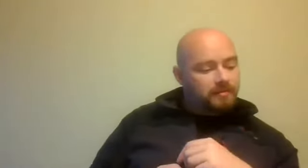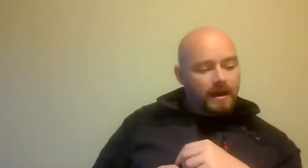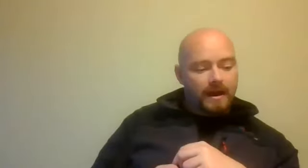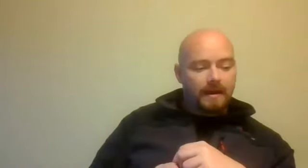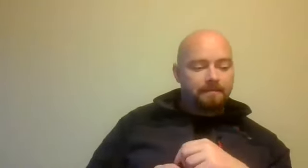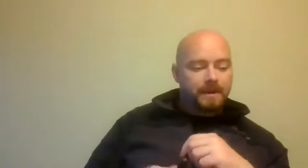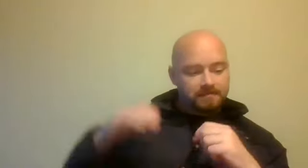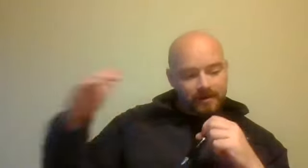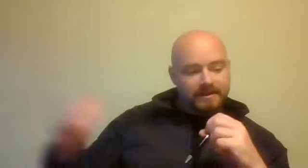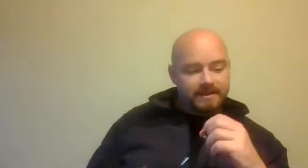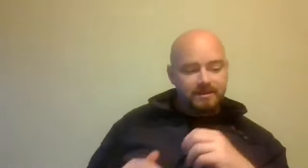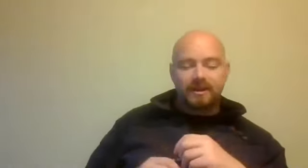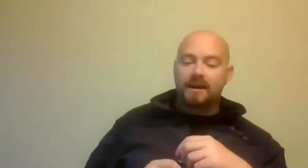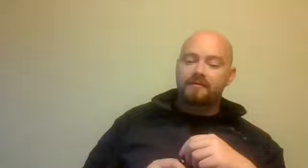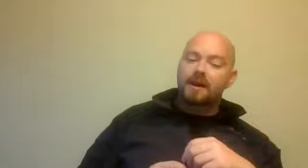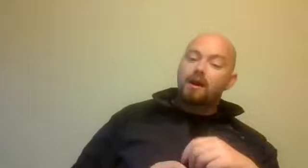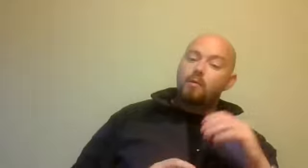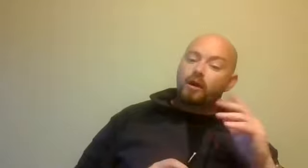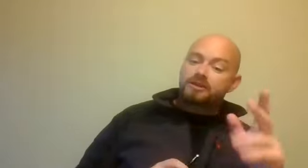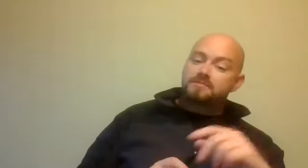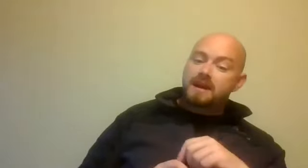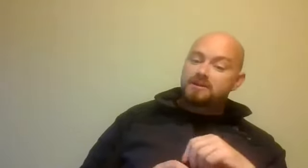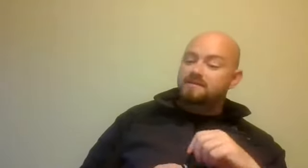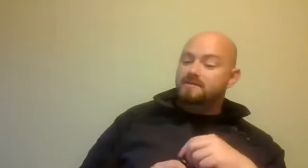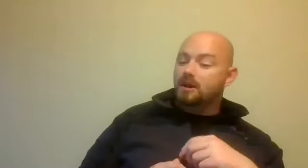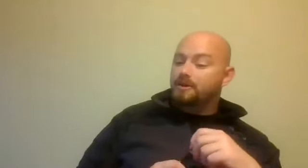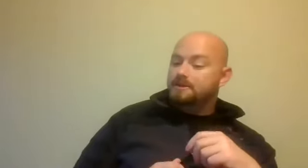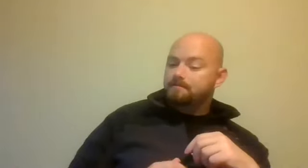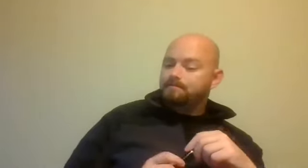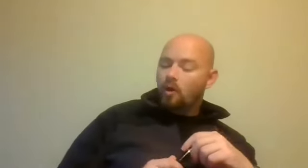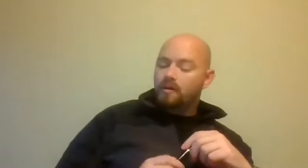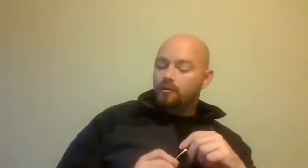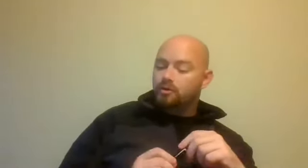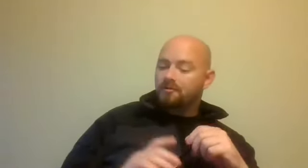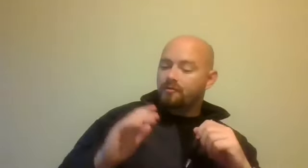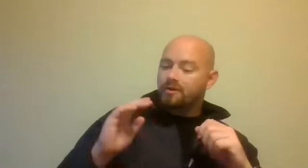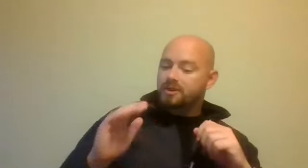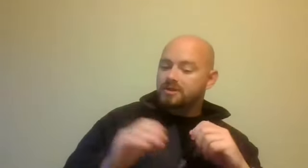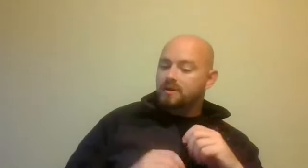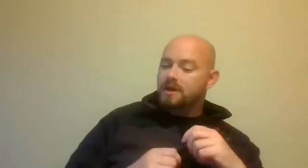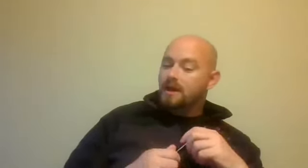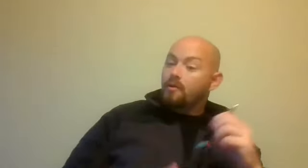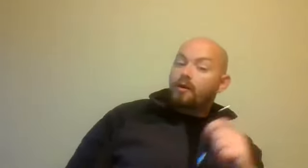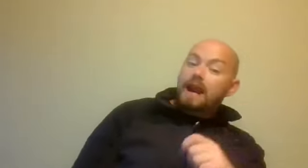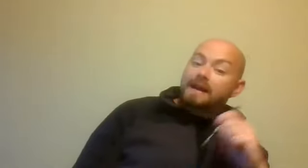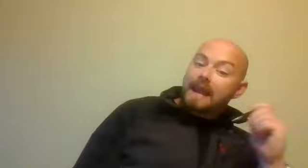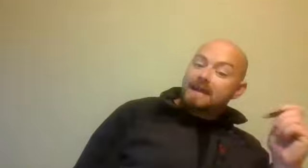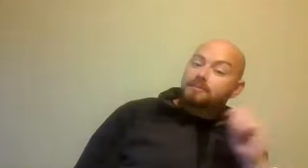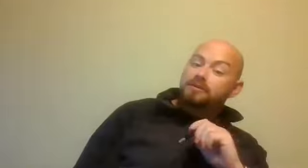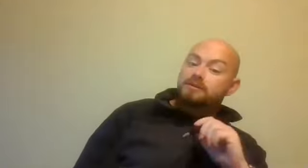experiences that I can have. Working on some tenders for some clients, hopefully going to come to fruition this week. We're glad last month,